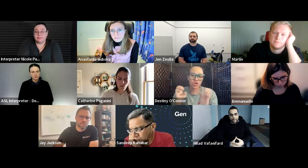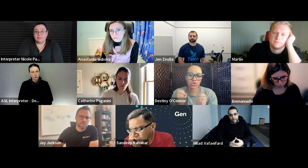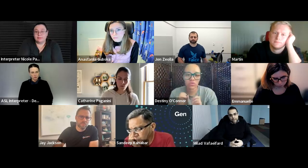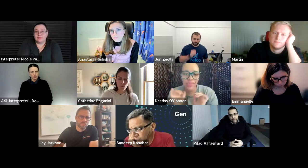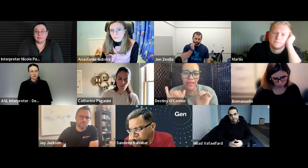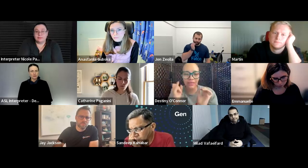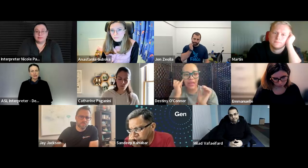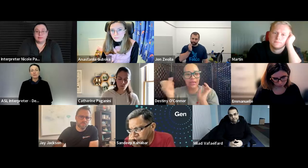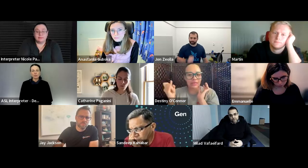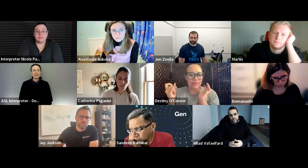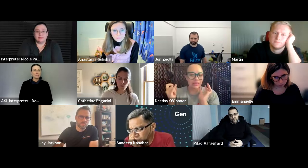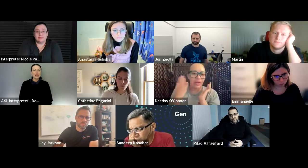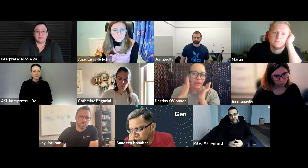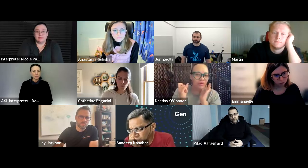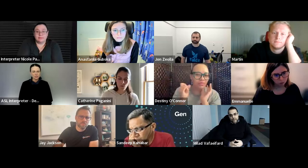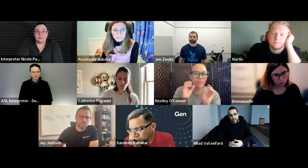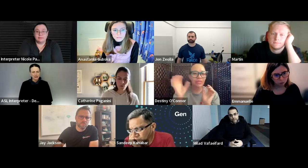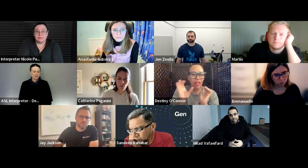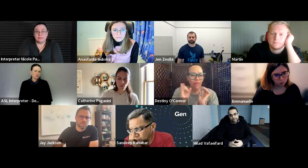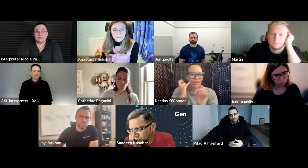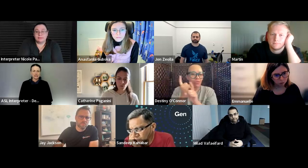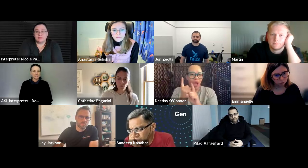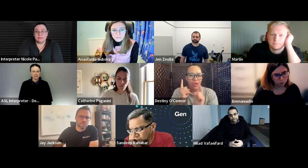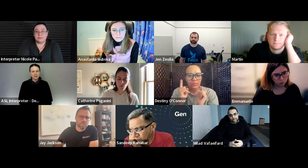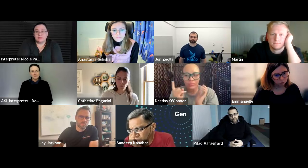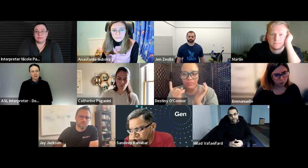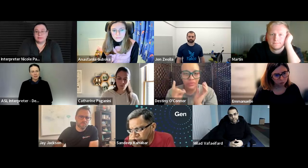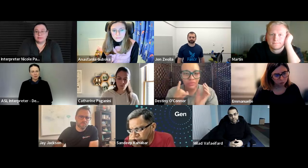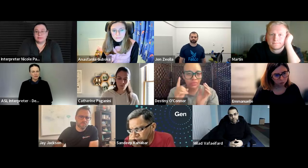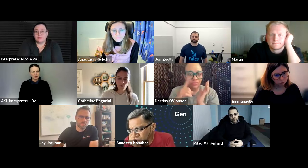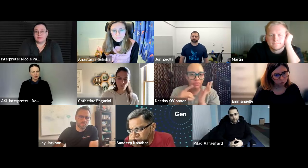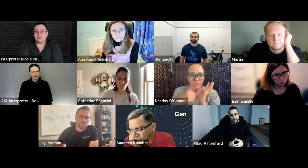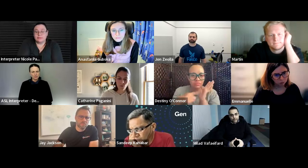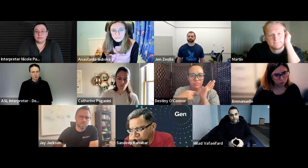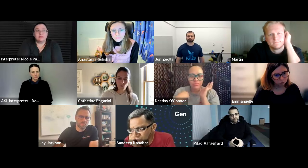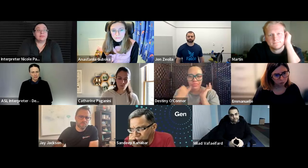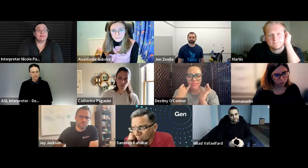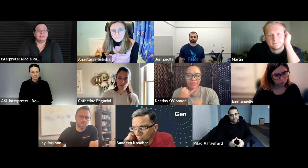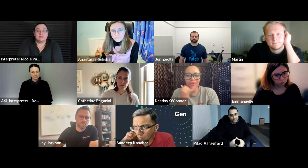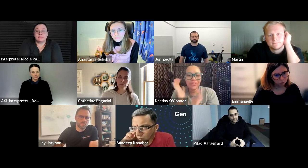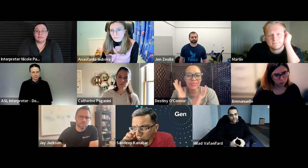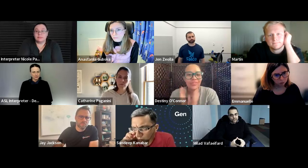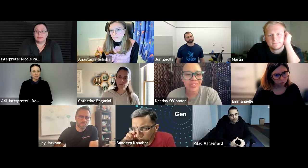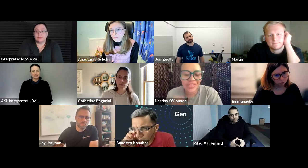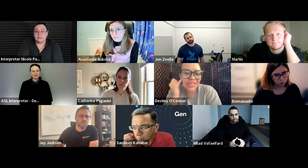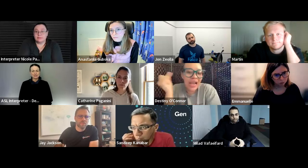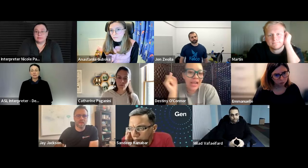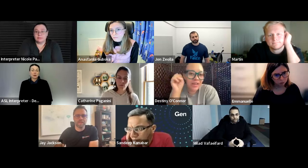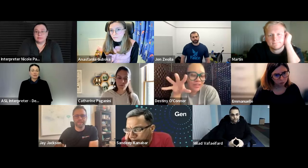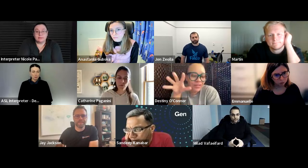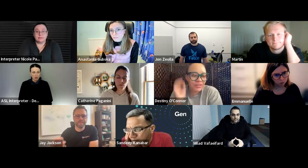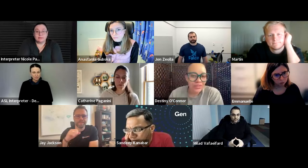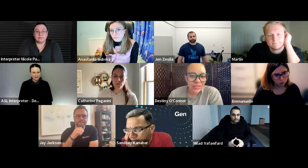improved vote or something like that for making the effort that's just an idea i'm looking for the right words i don't i don't know but